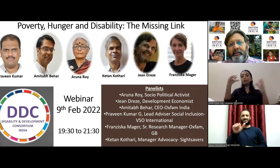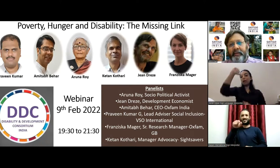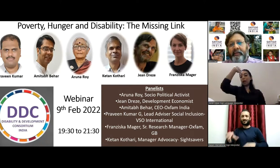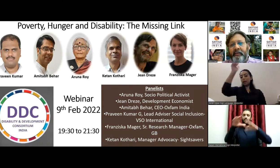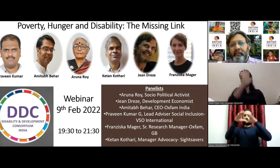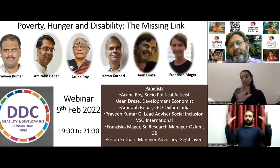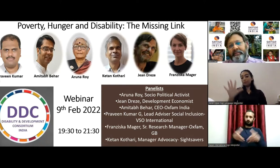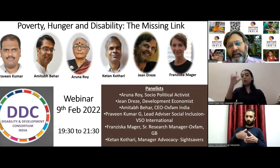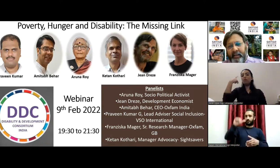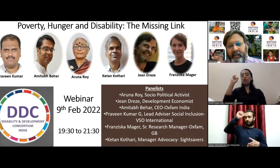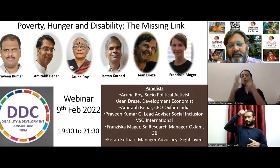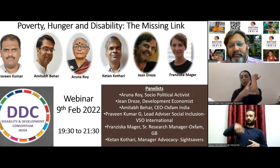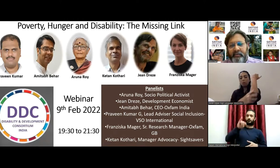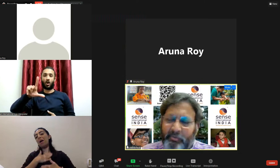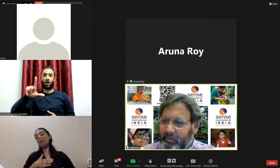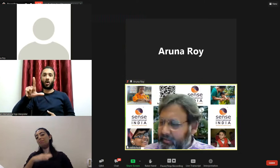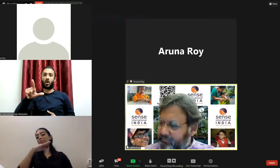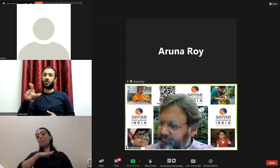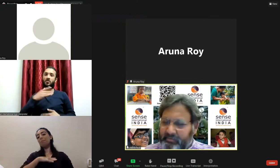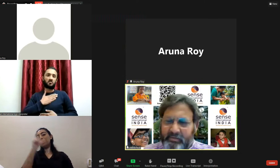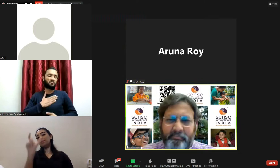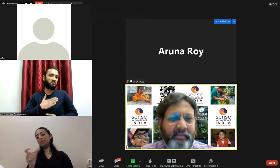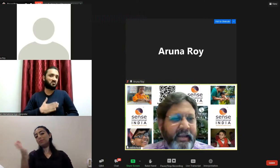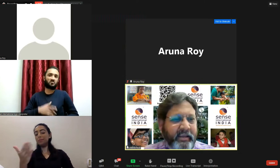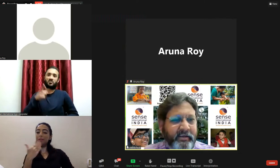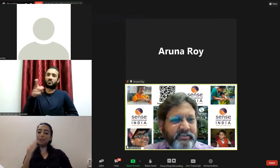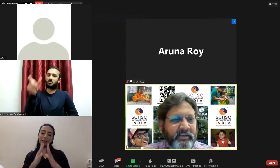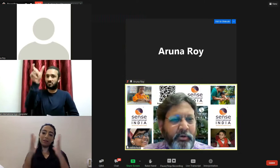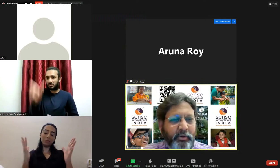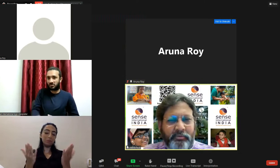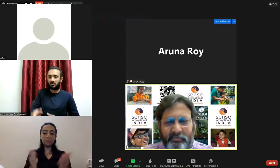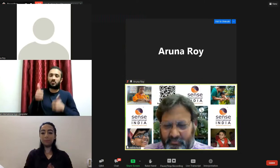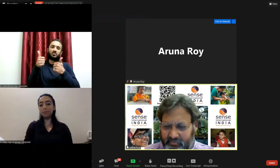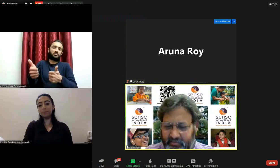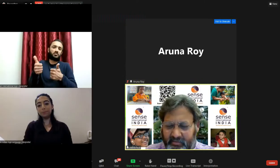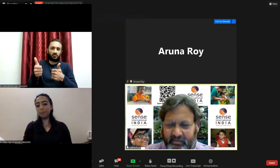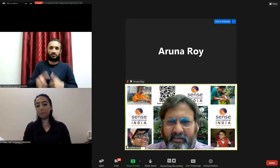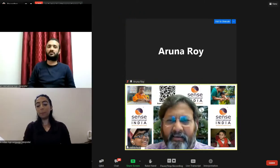disability the missing link you know uh many years ago